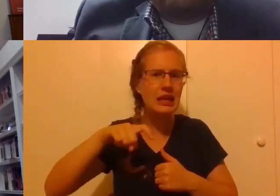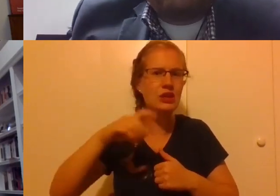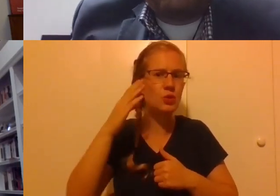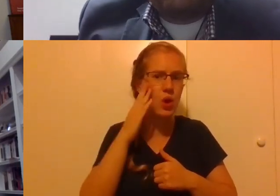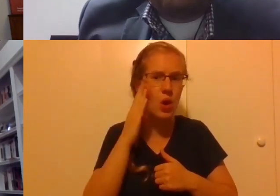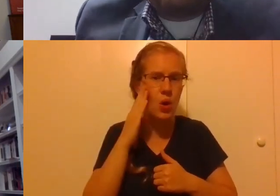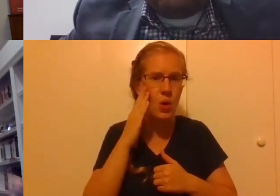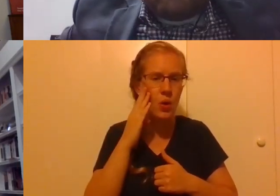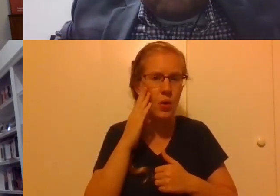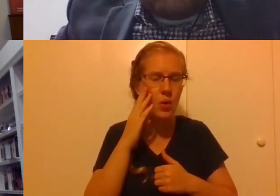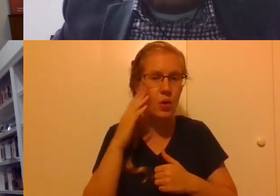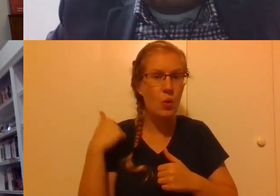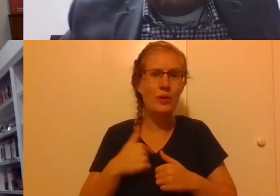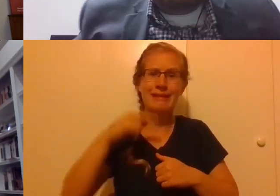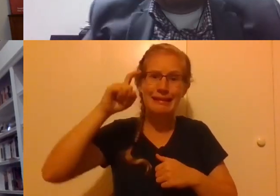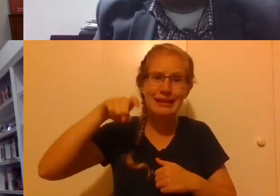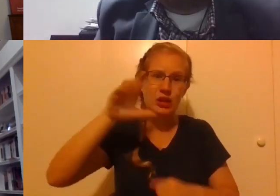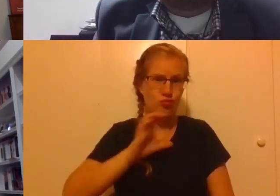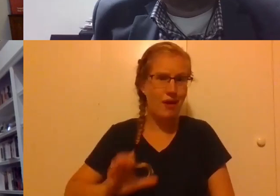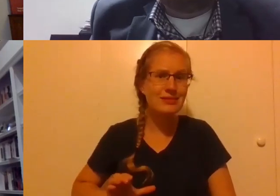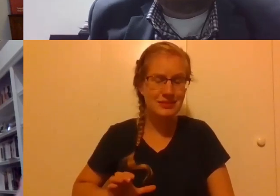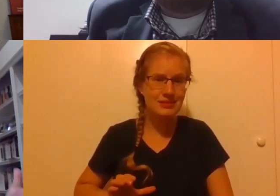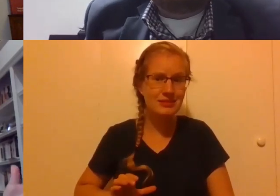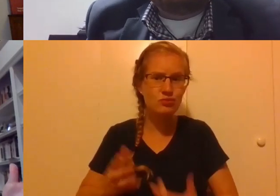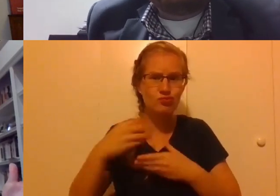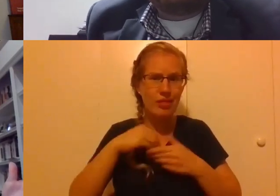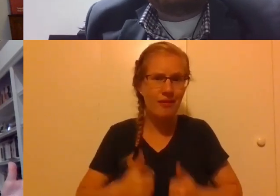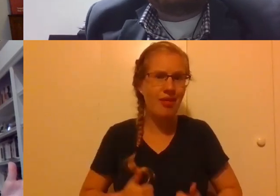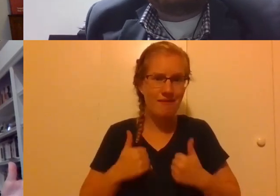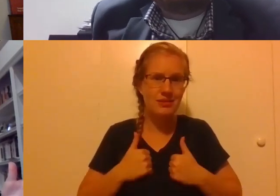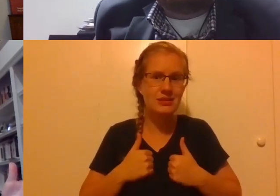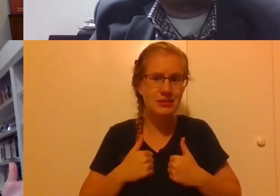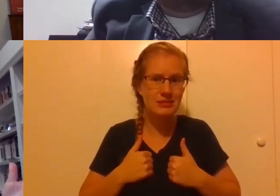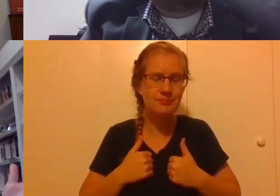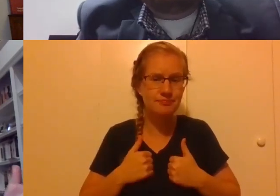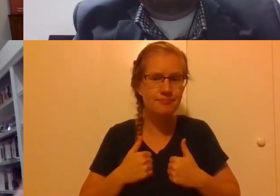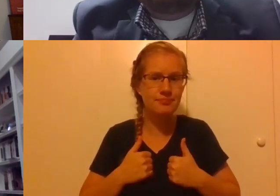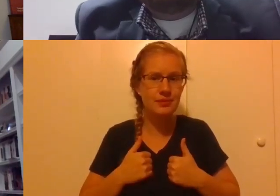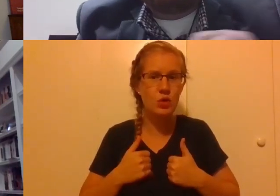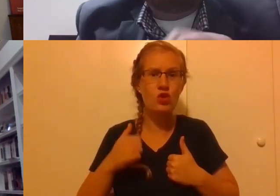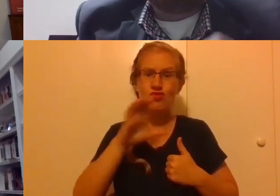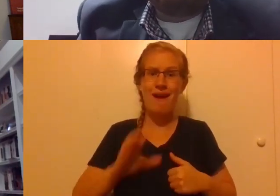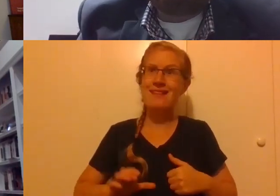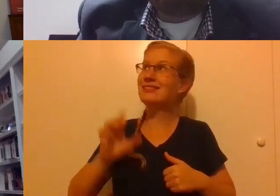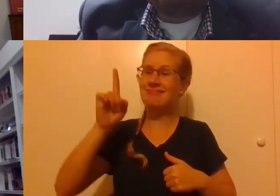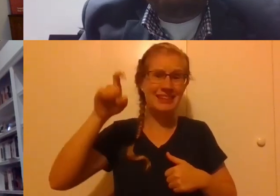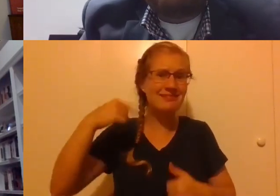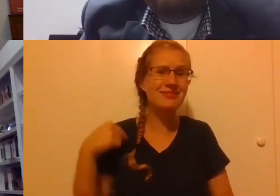we need Christ in our lives. Christ needs us.